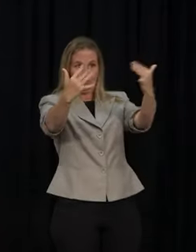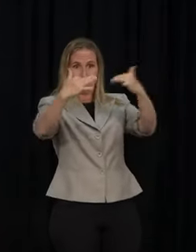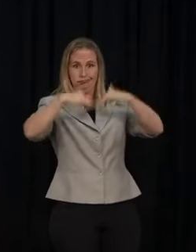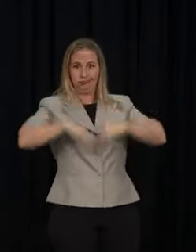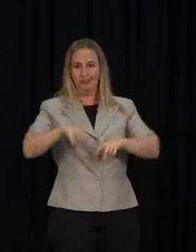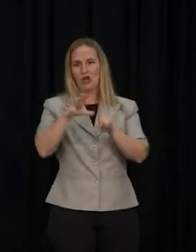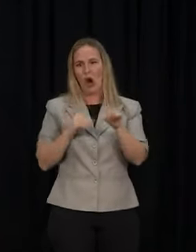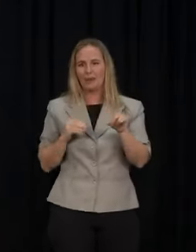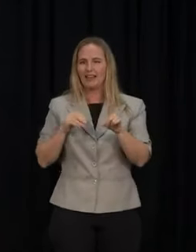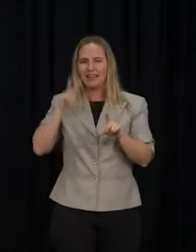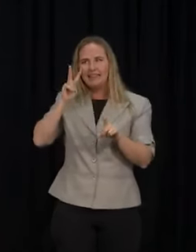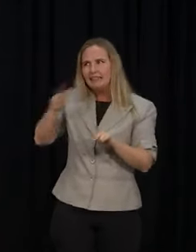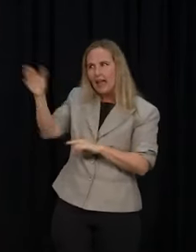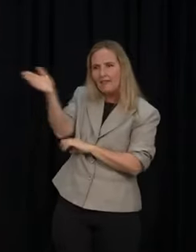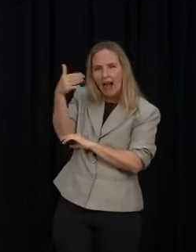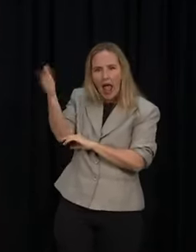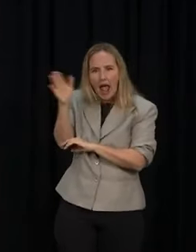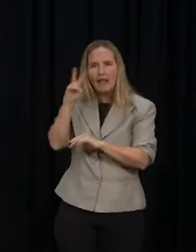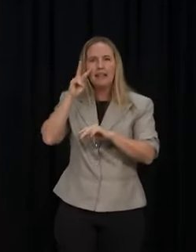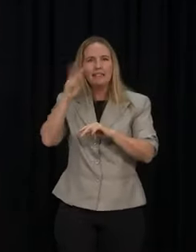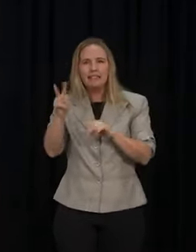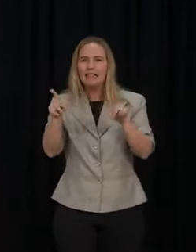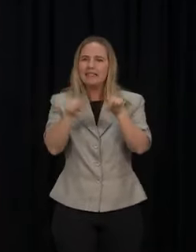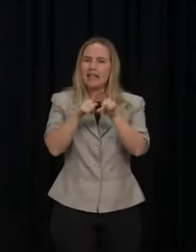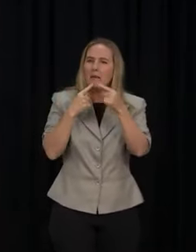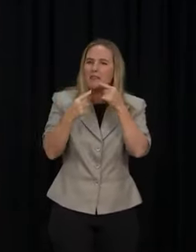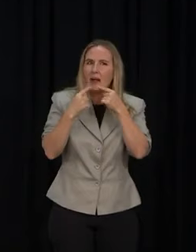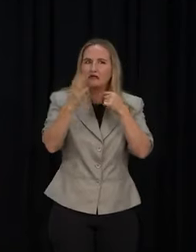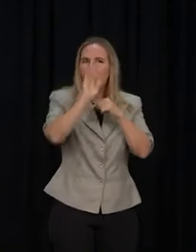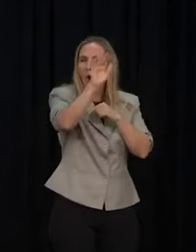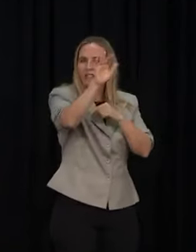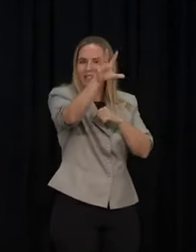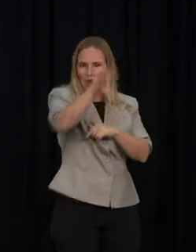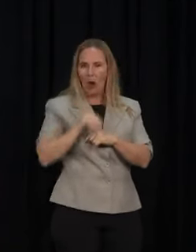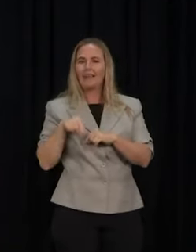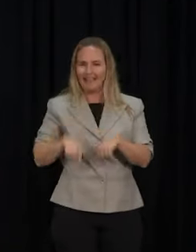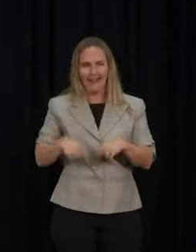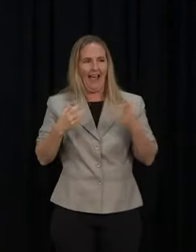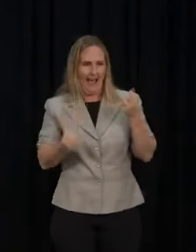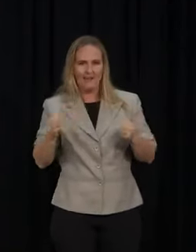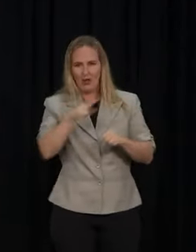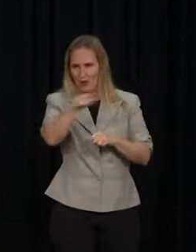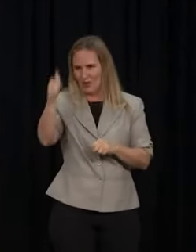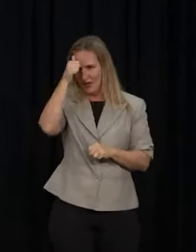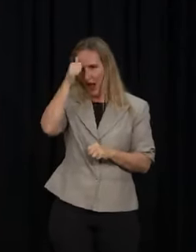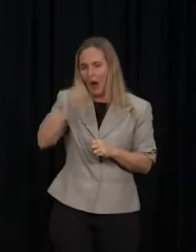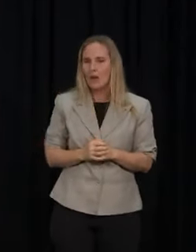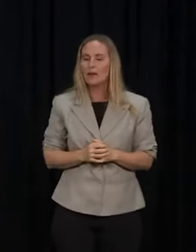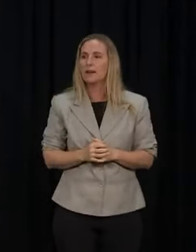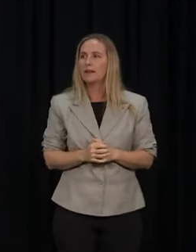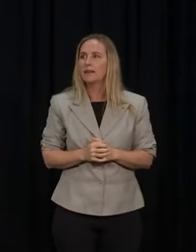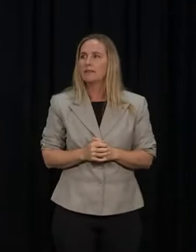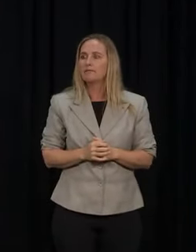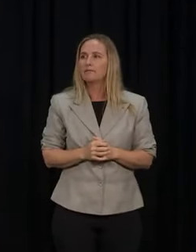been flag flying, but some of the messaging and misinformation and disinformation. But ultimately, the decisions on pursuing or identifying